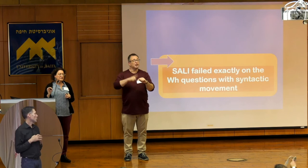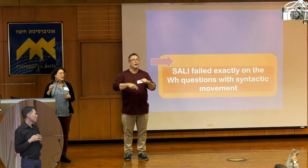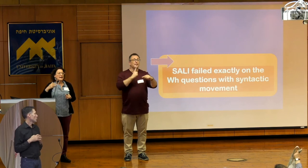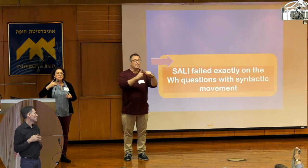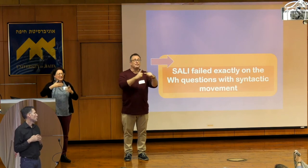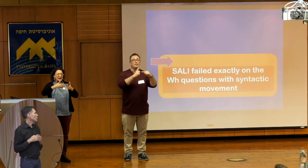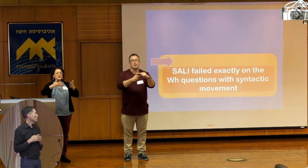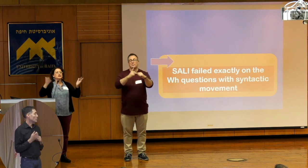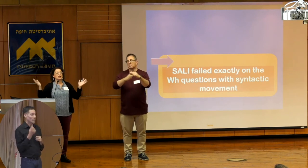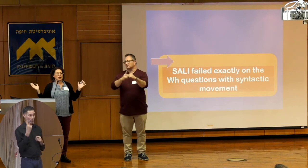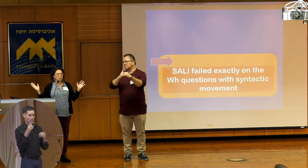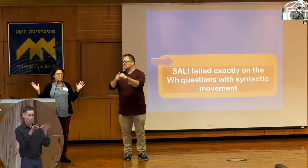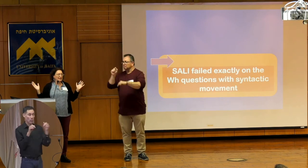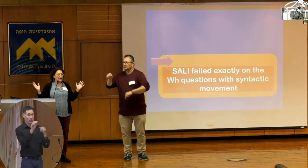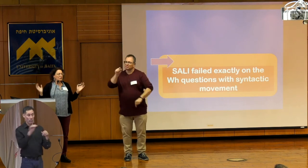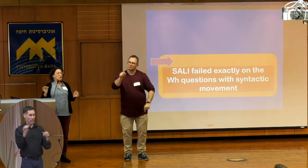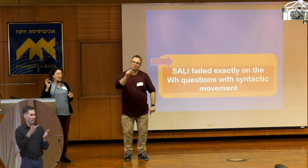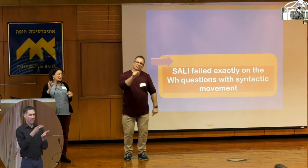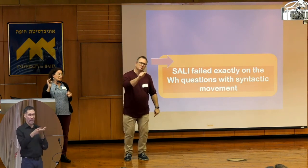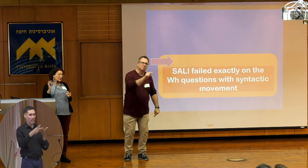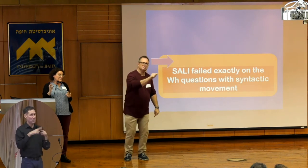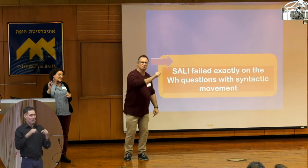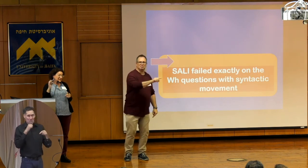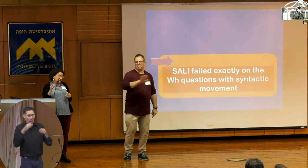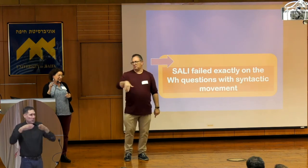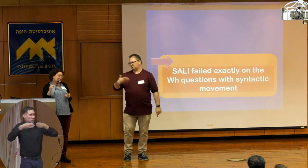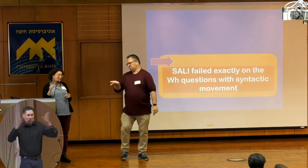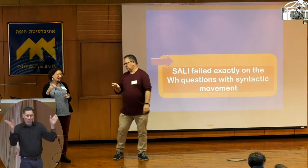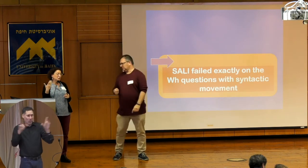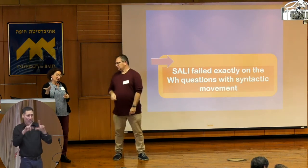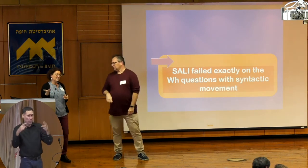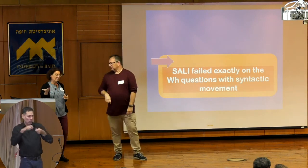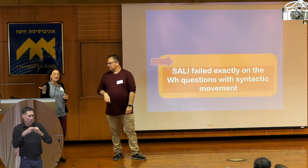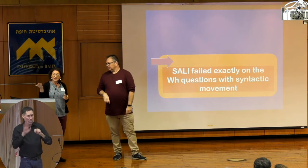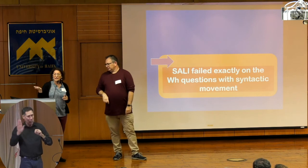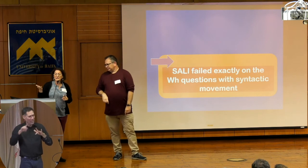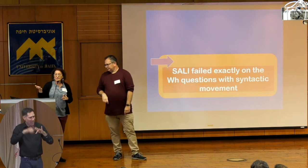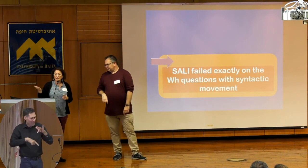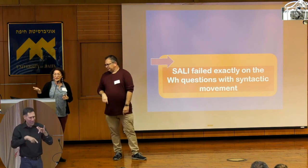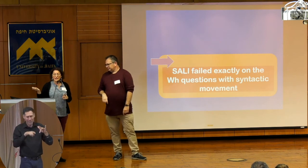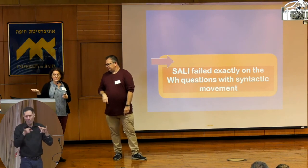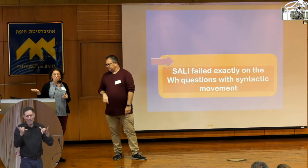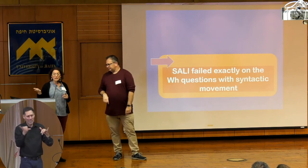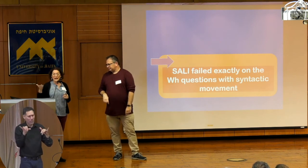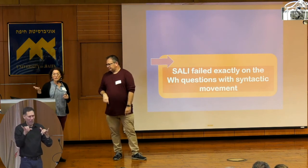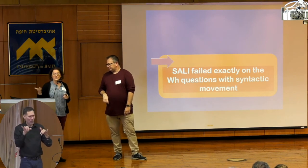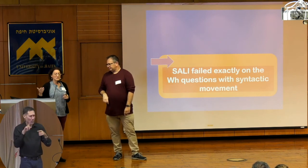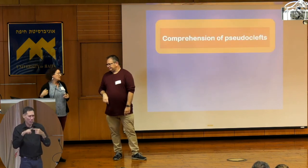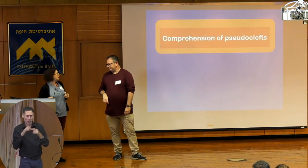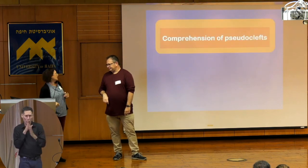and she didn't have a general problem in language. She has a deficit that is very similar to what we see in spoken languages in